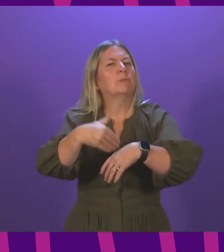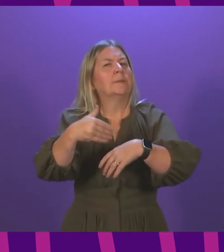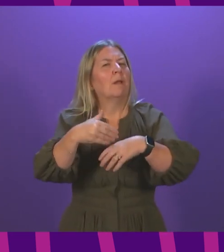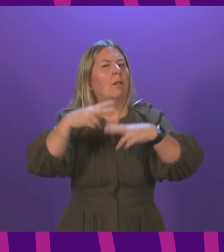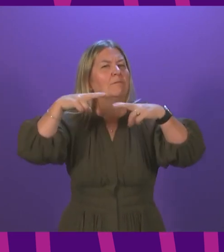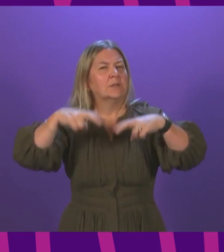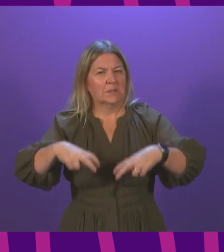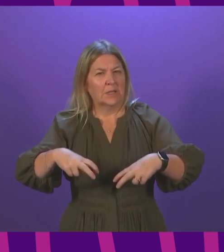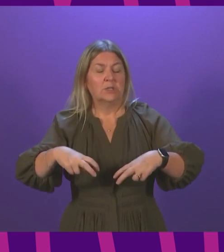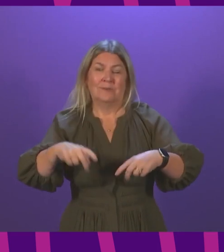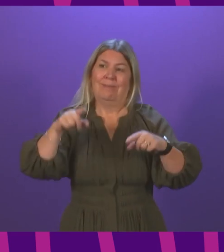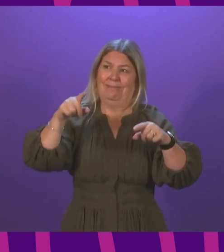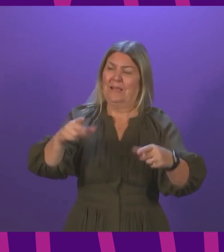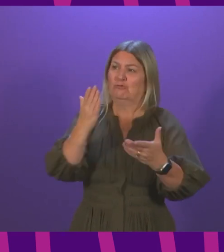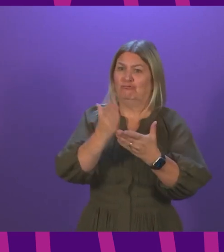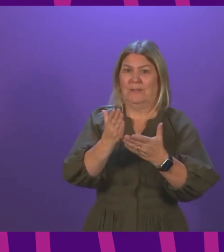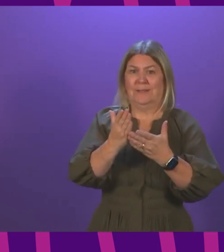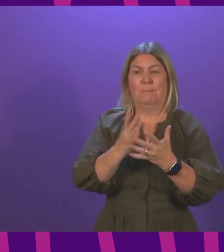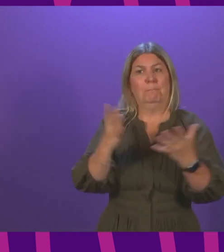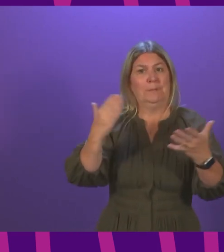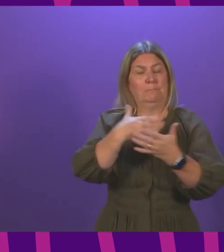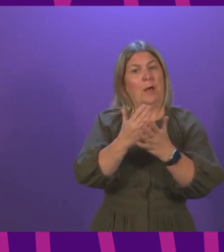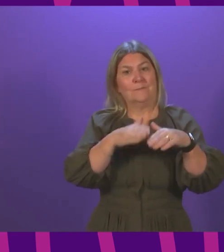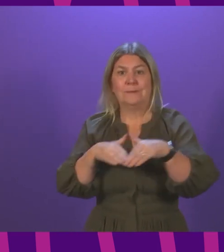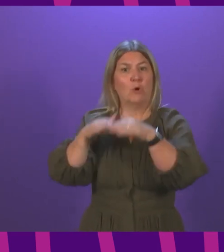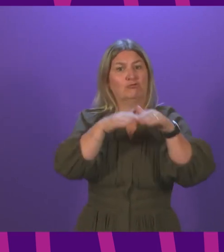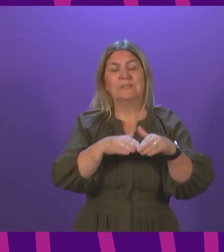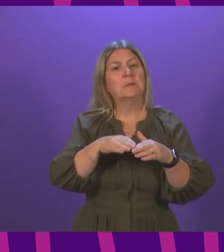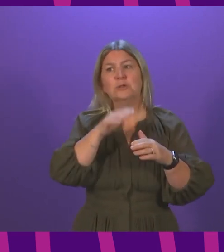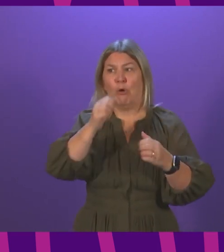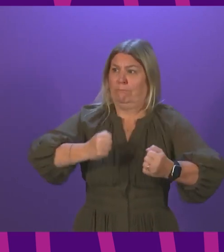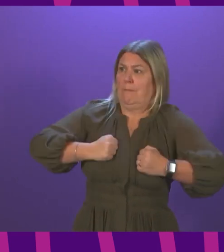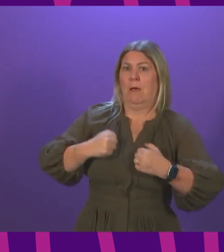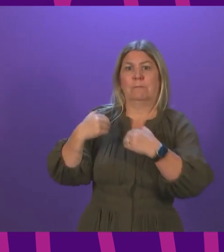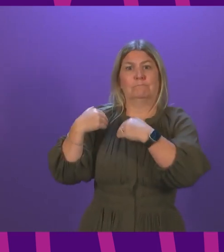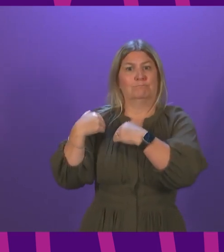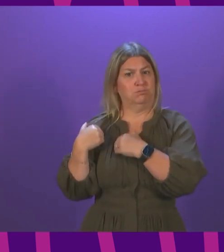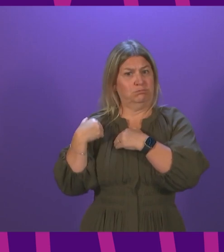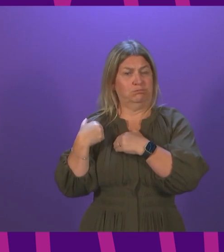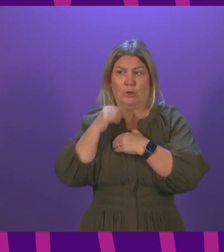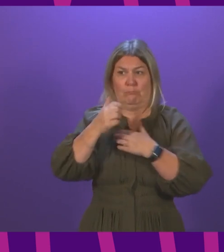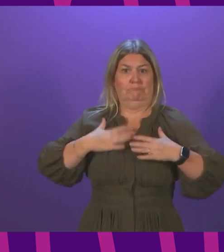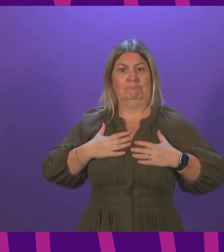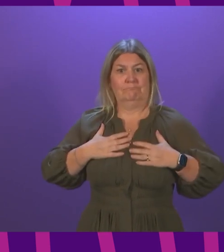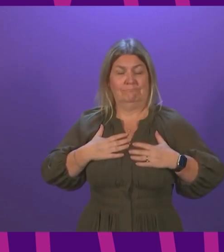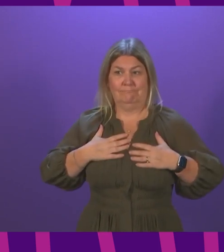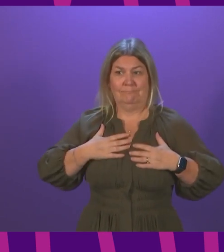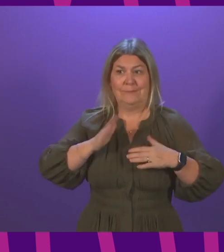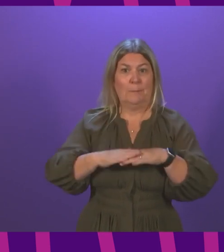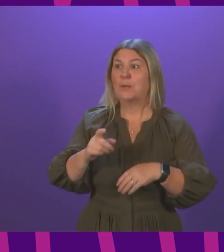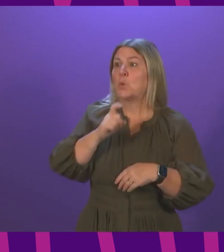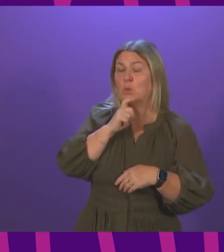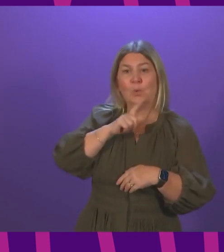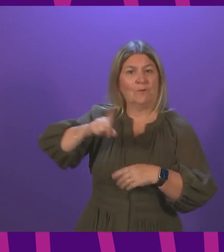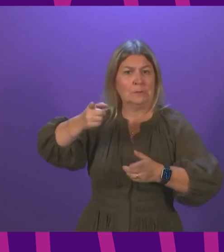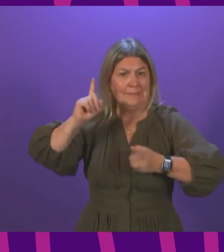point of constitutional democracy. It is not up to the First Minister of the country at any time, whoever he or she may be, to